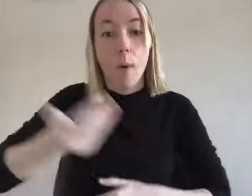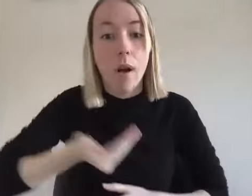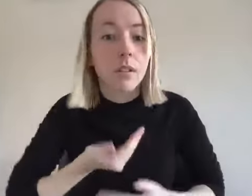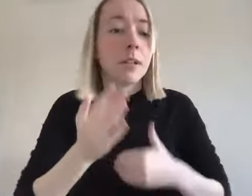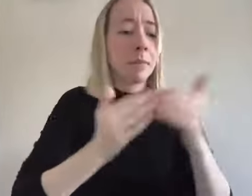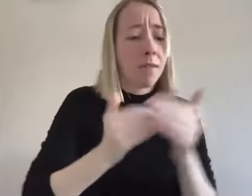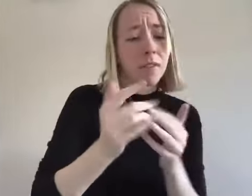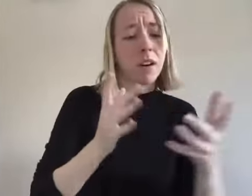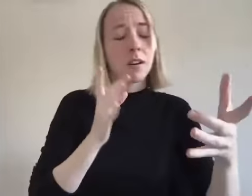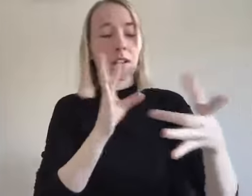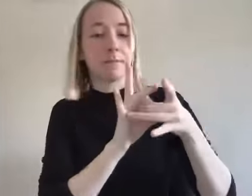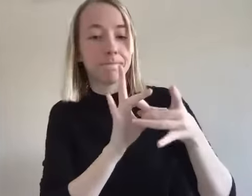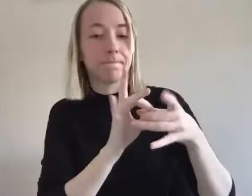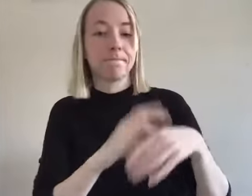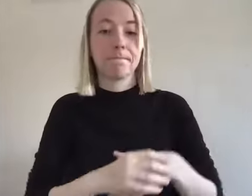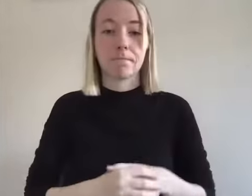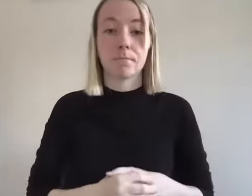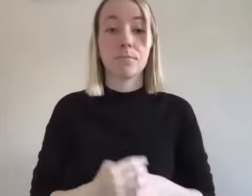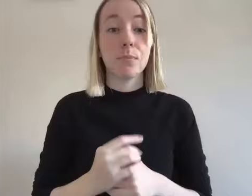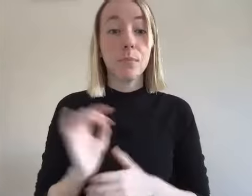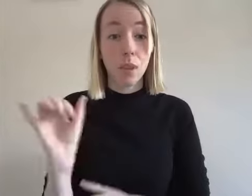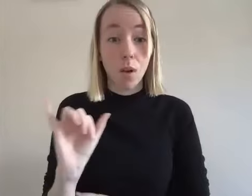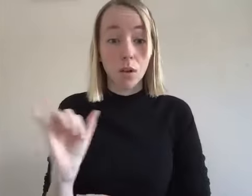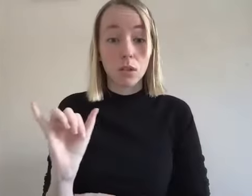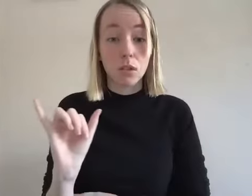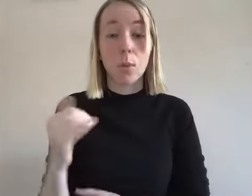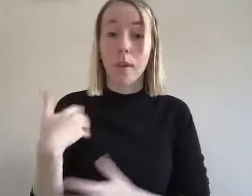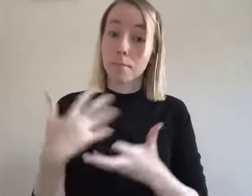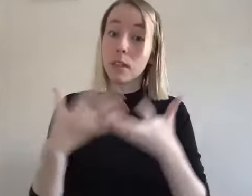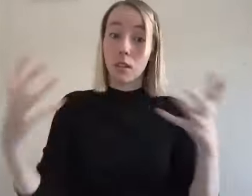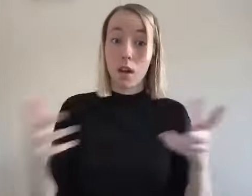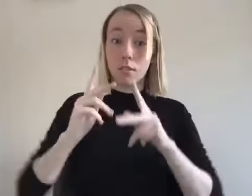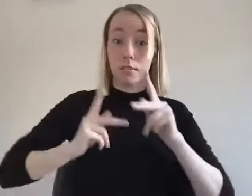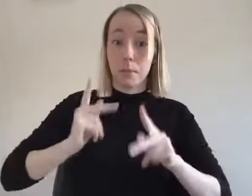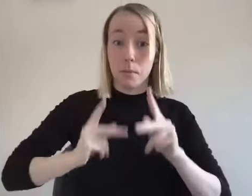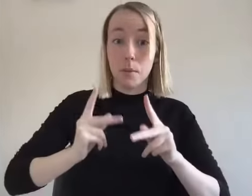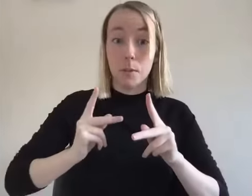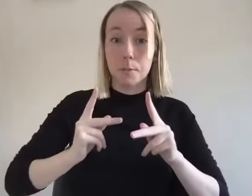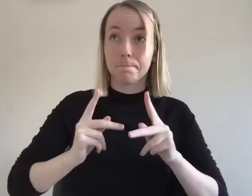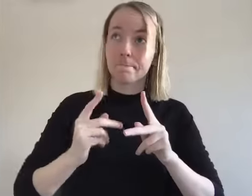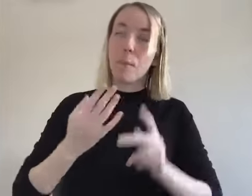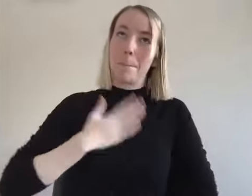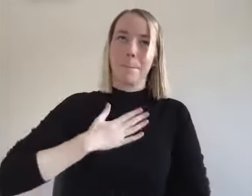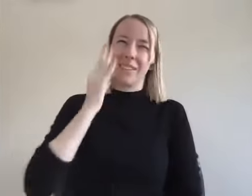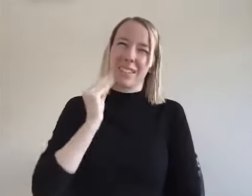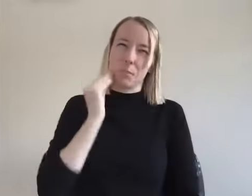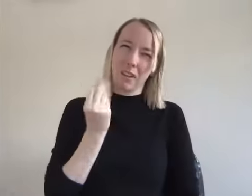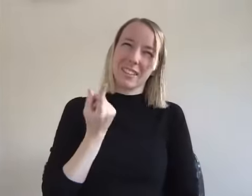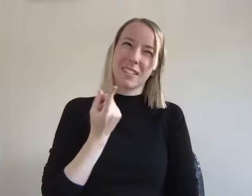to welcome them to give them comfort you know and then also a lot of times people we've had a lot of people um i can say from my